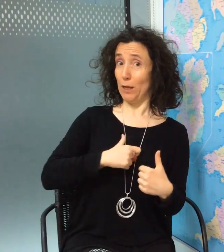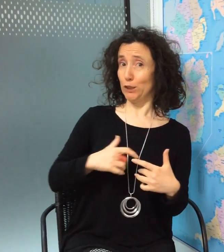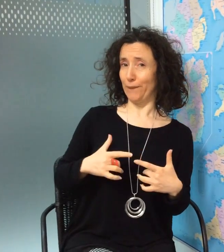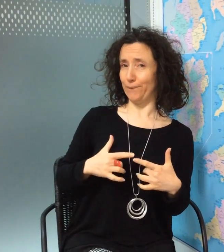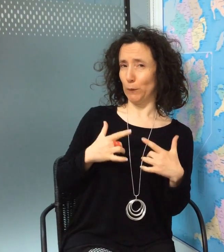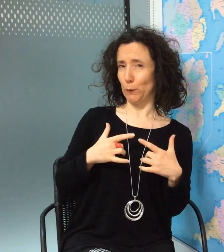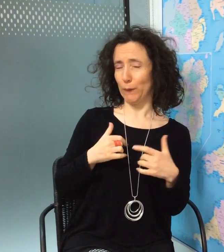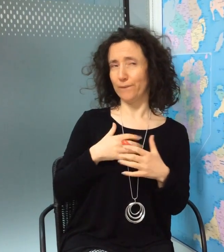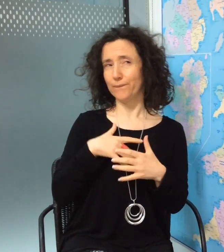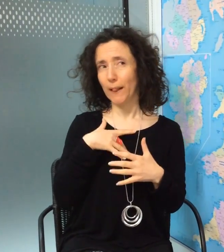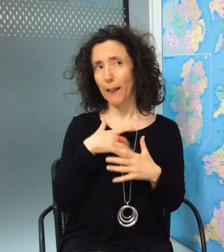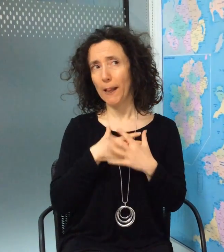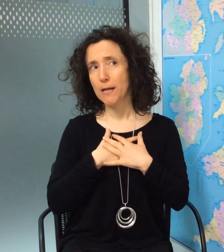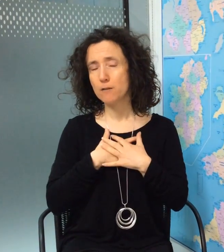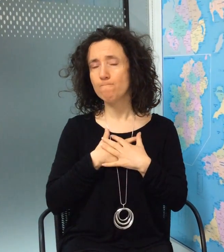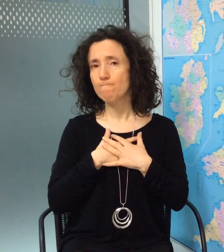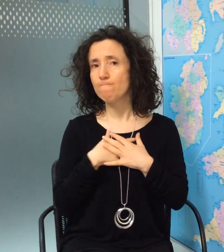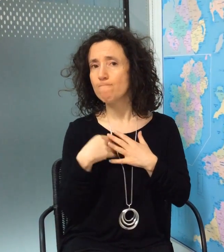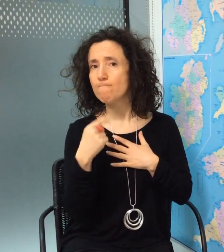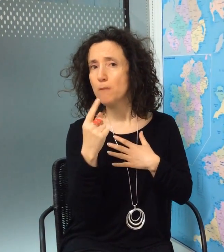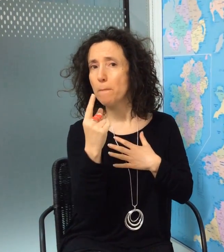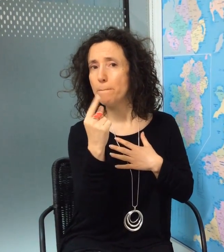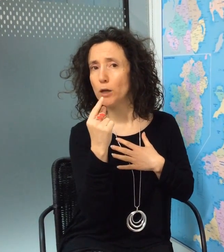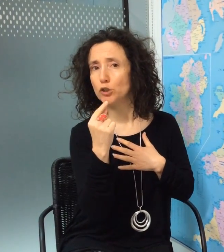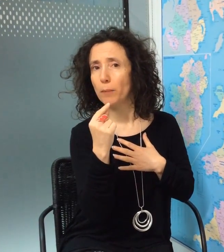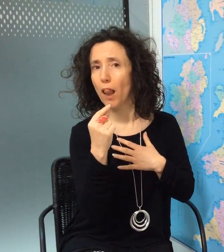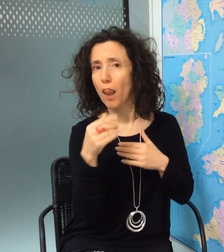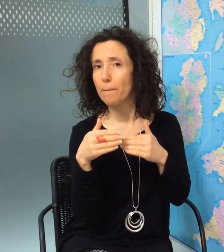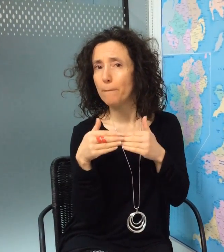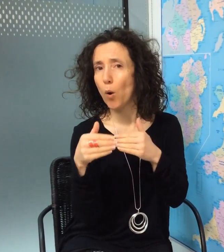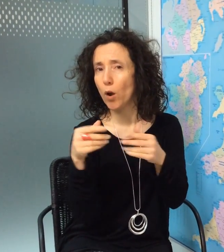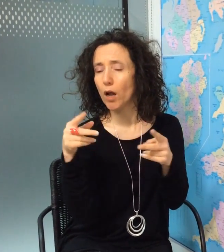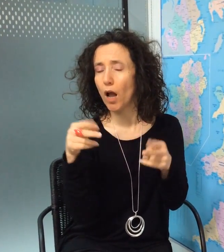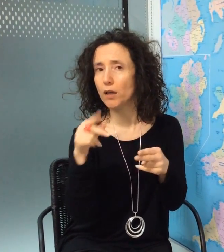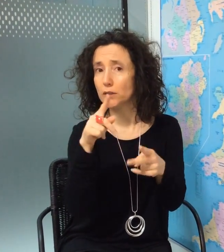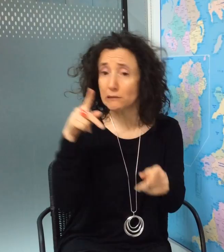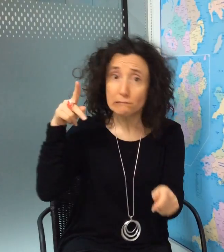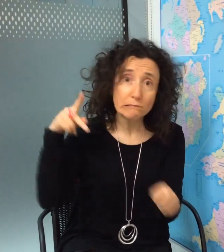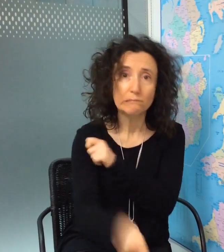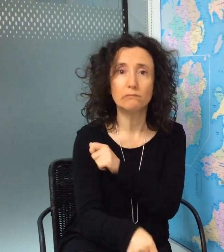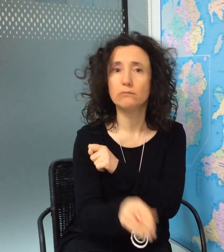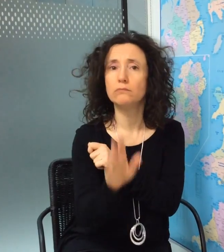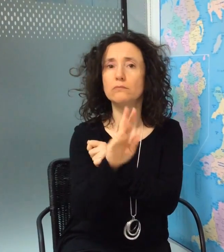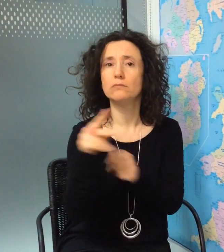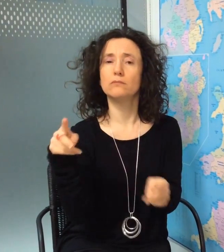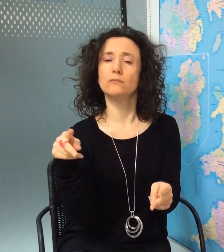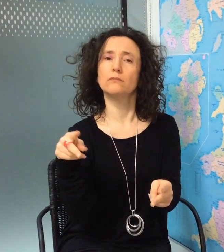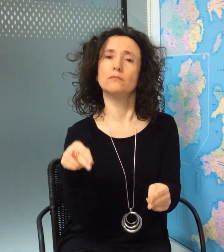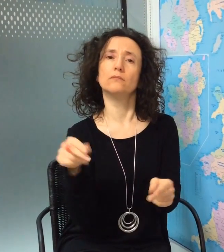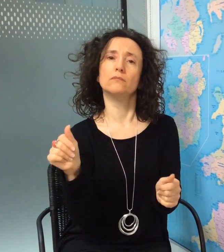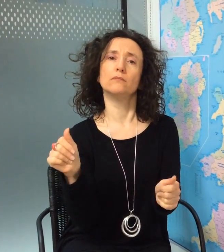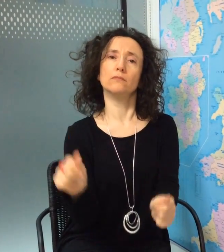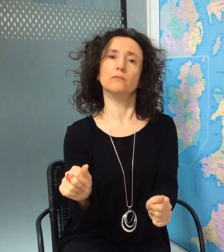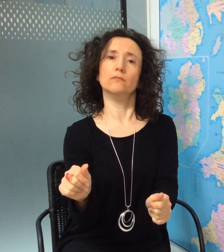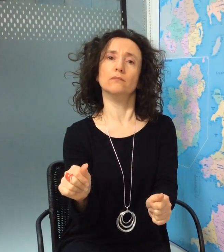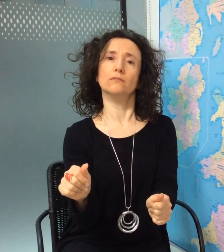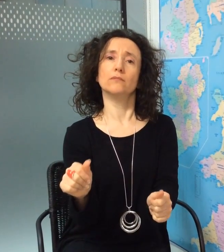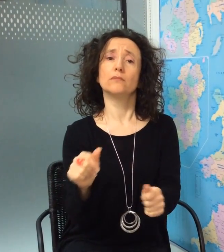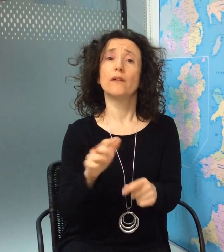I personally feel we may see more cuts coming our way. They may not be immediate drastic cuts, but